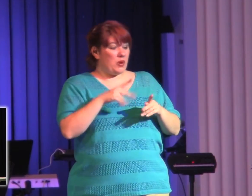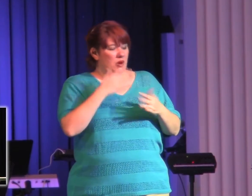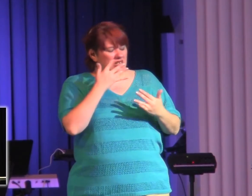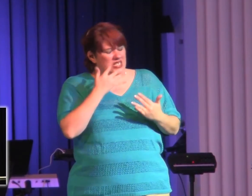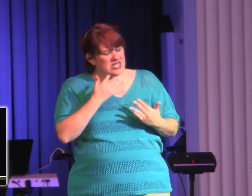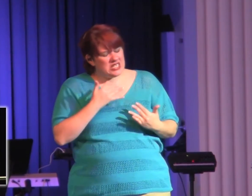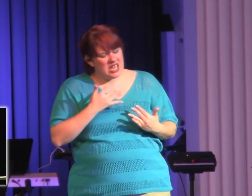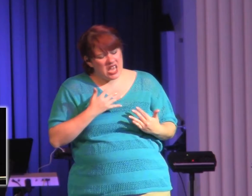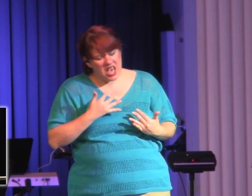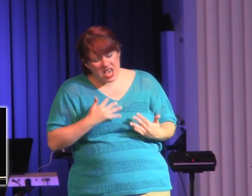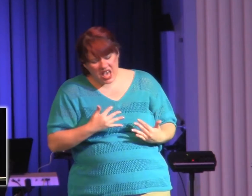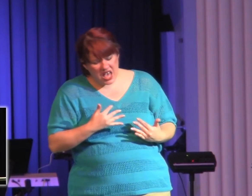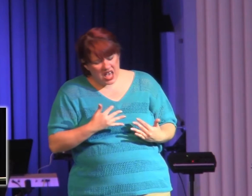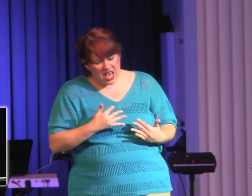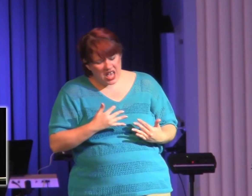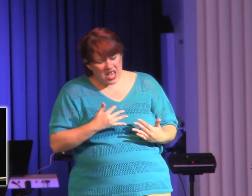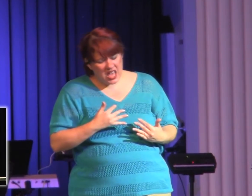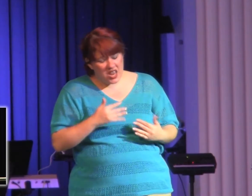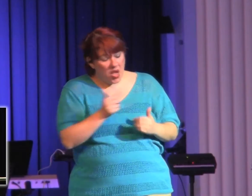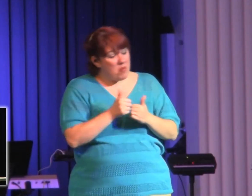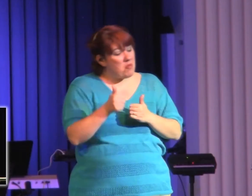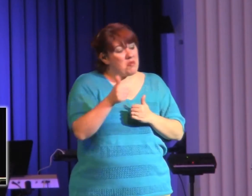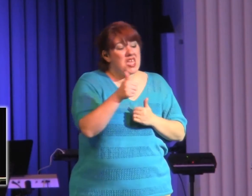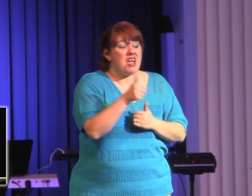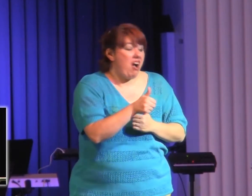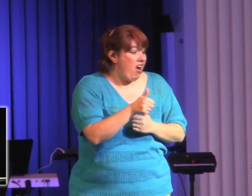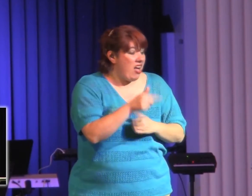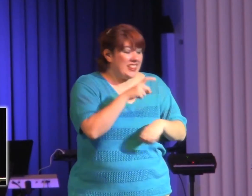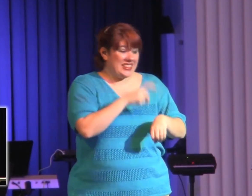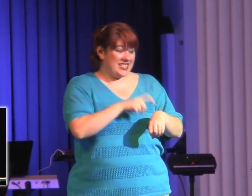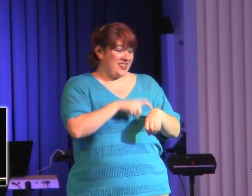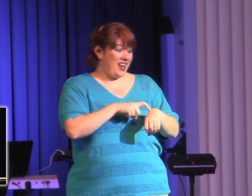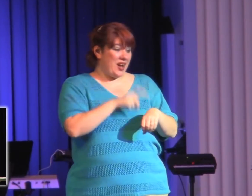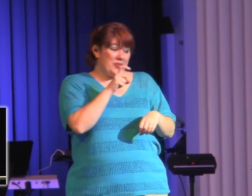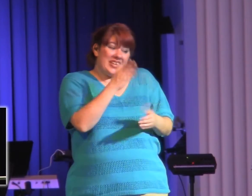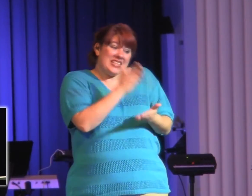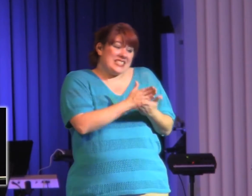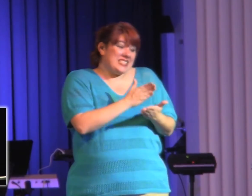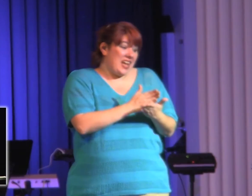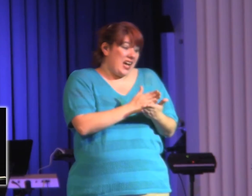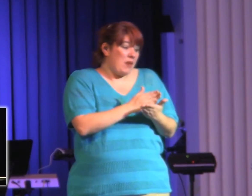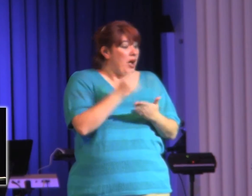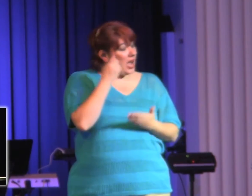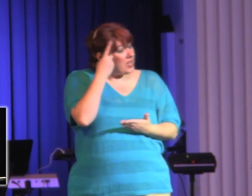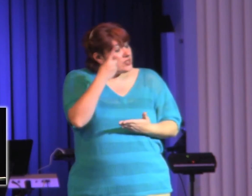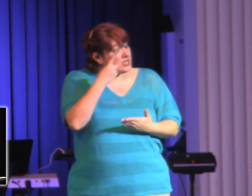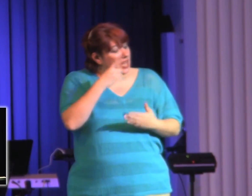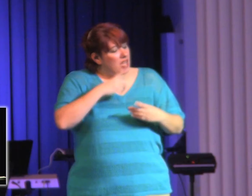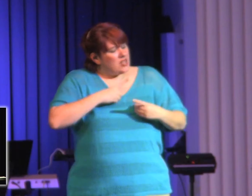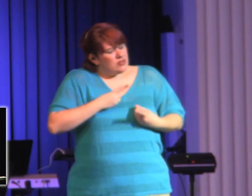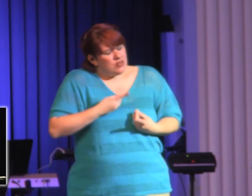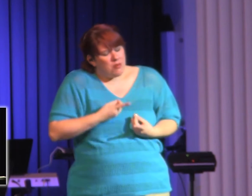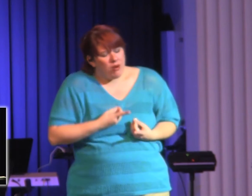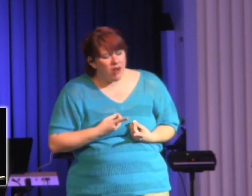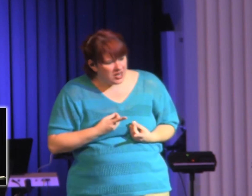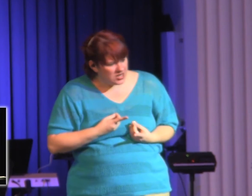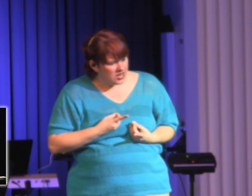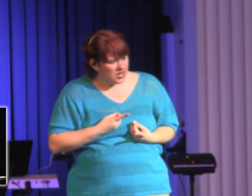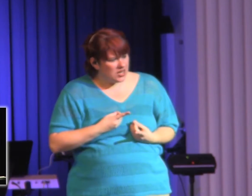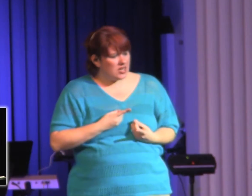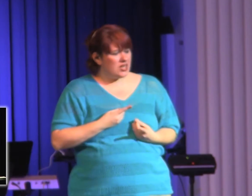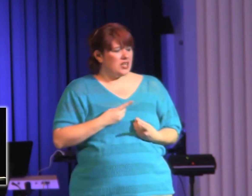I understand depression. I understand grieving. I understand all of that.